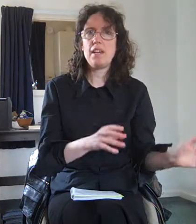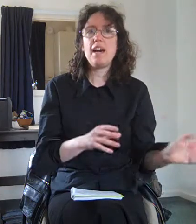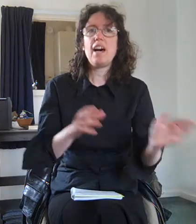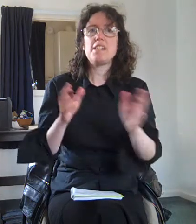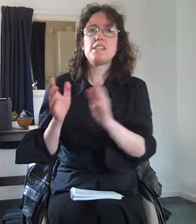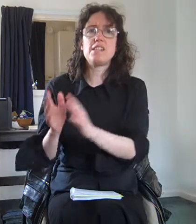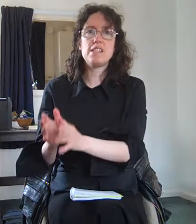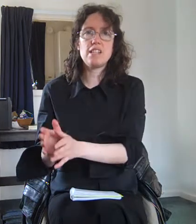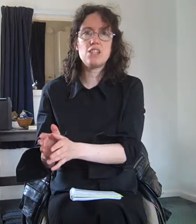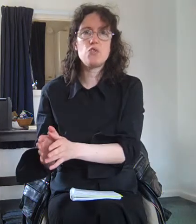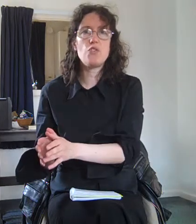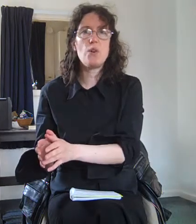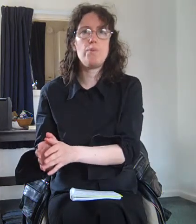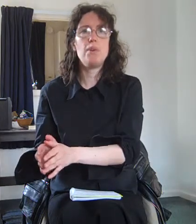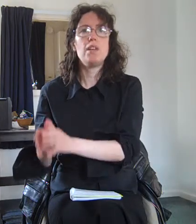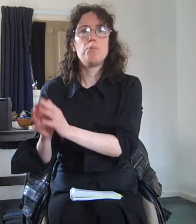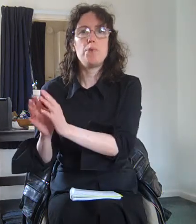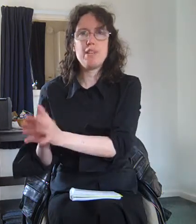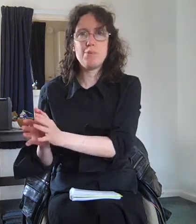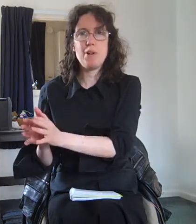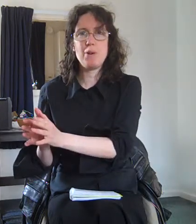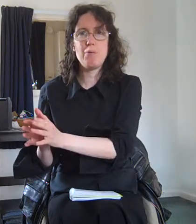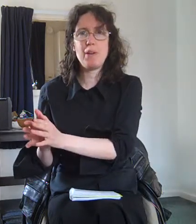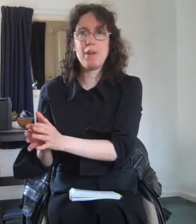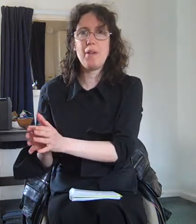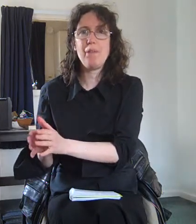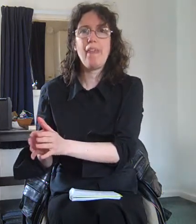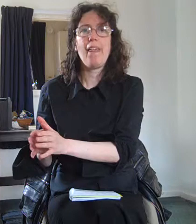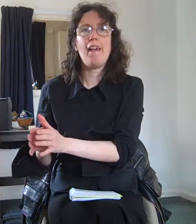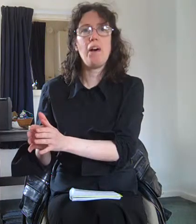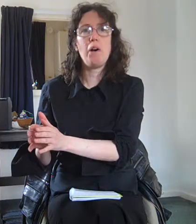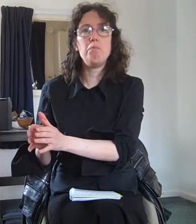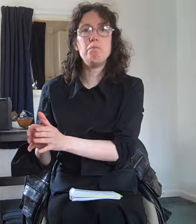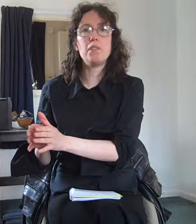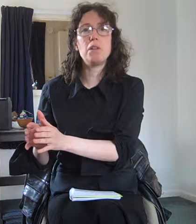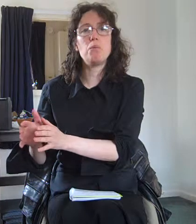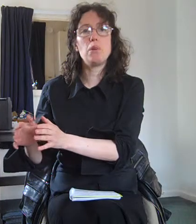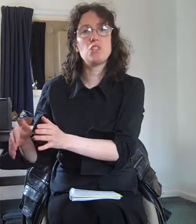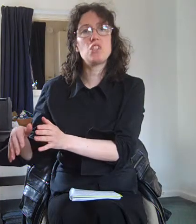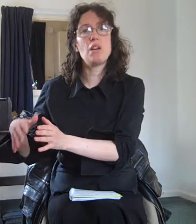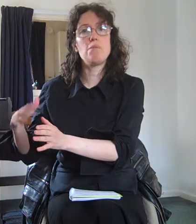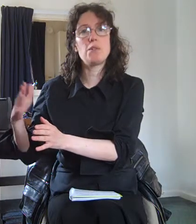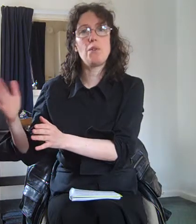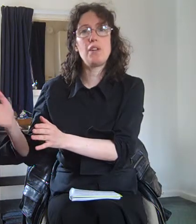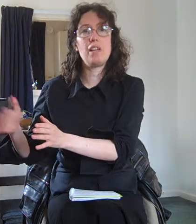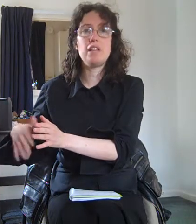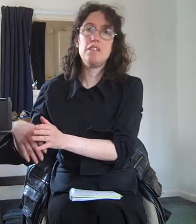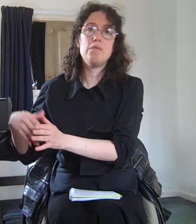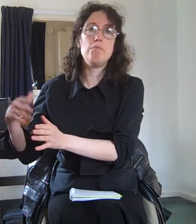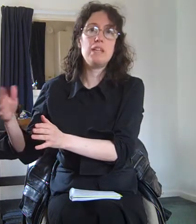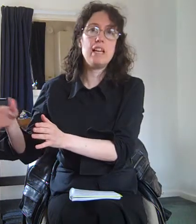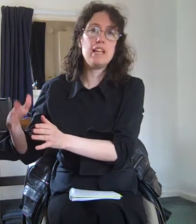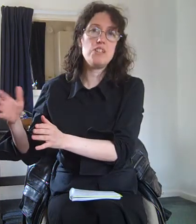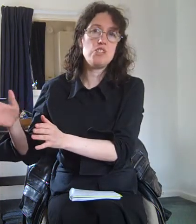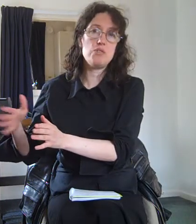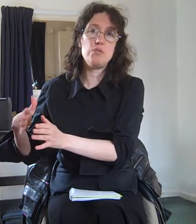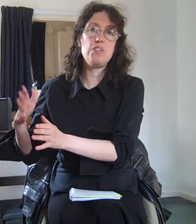as distinct from presbyopia which comes on in middle age or